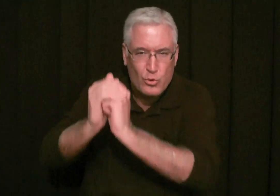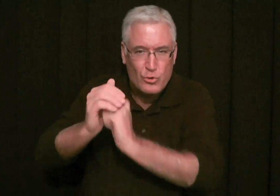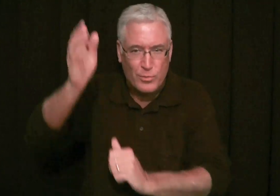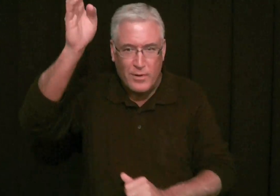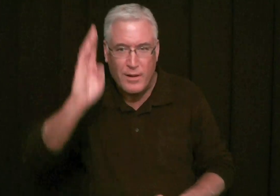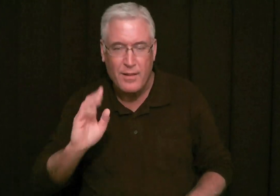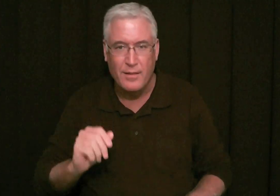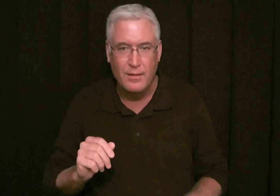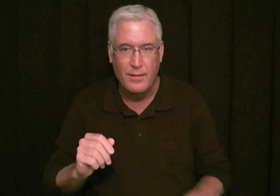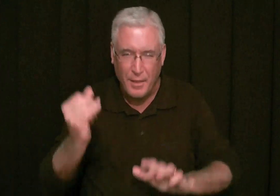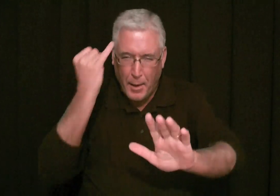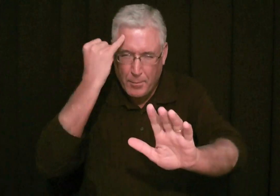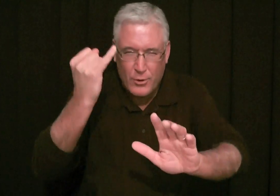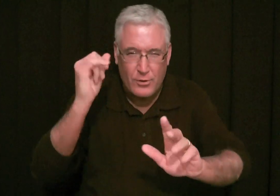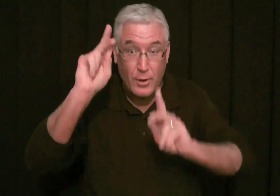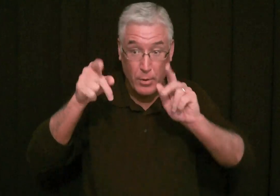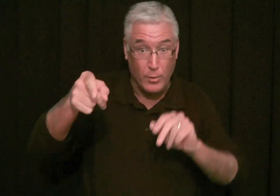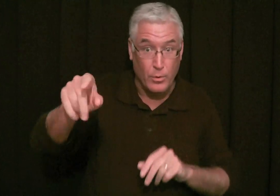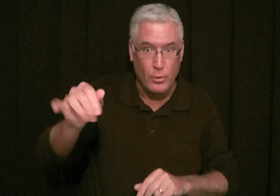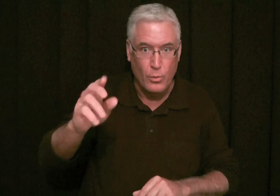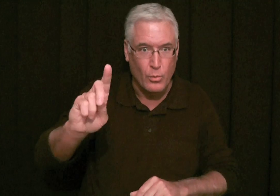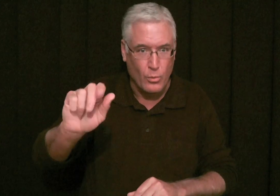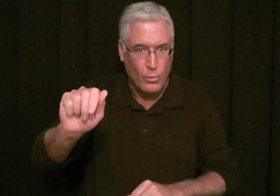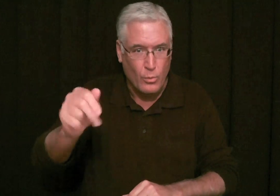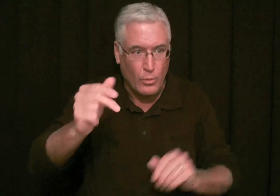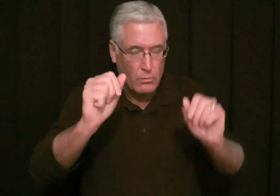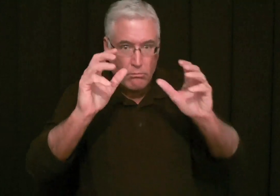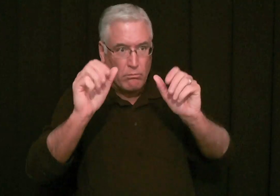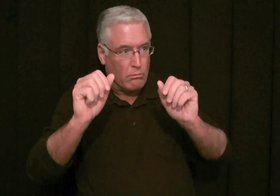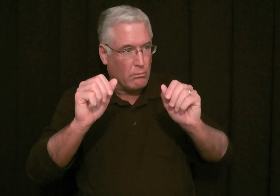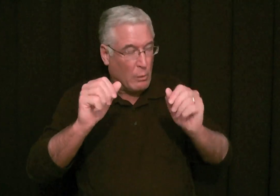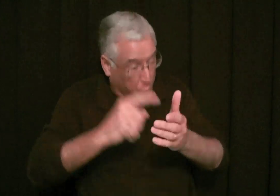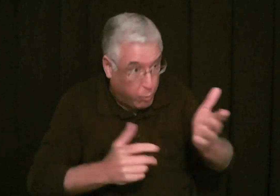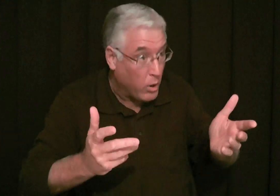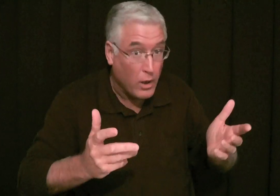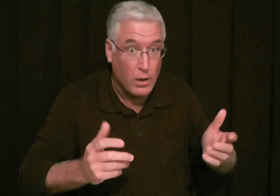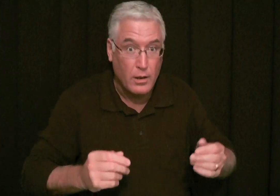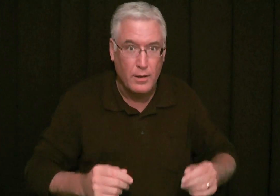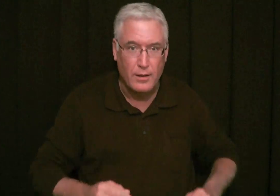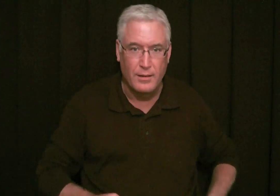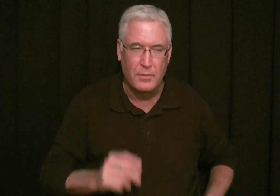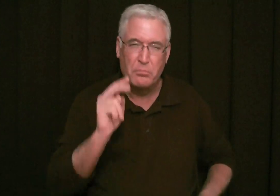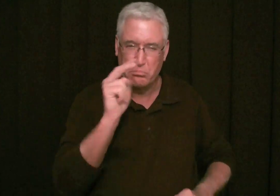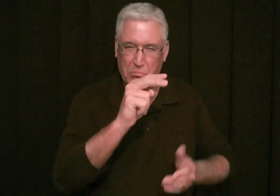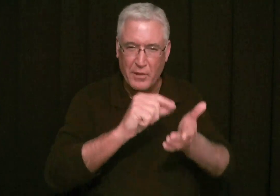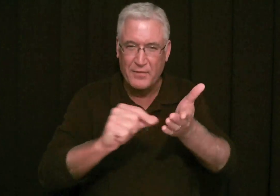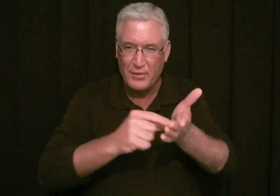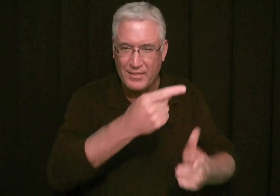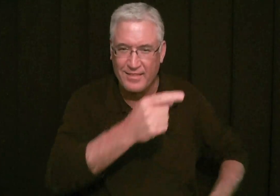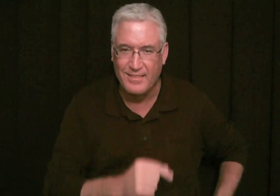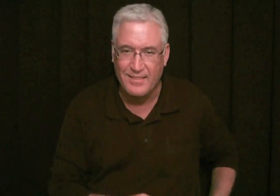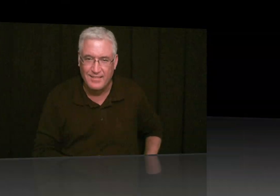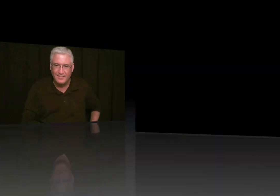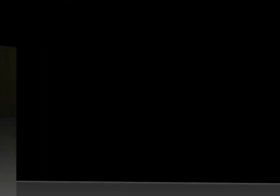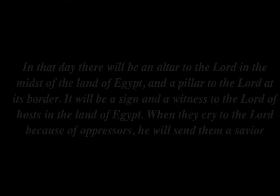would join them to worship God. Wow. Can you imagine the people of Judah, their astonishment? What? Let's look at the verse.